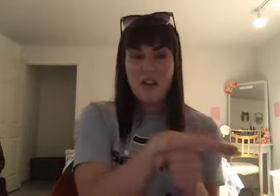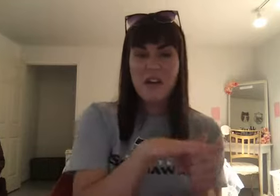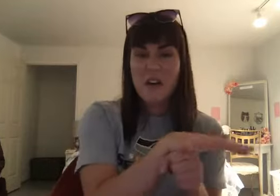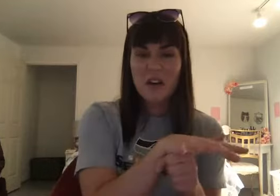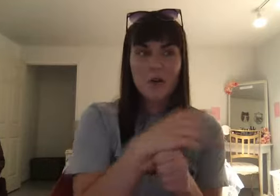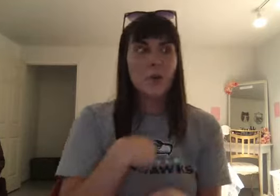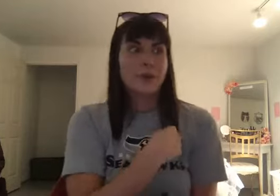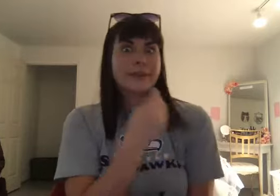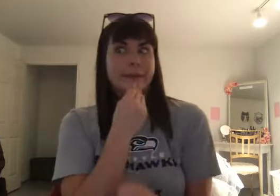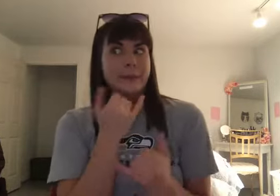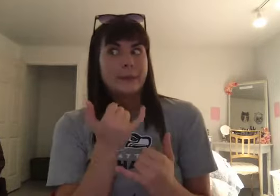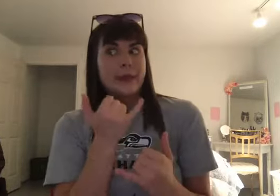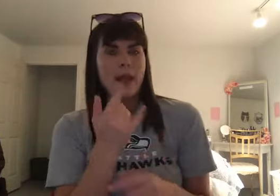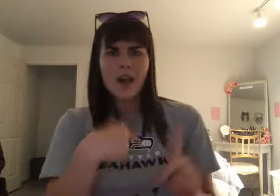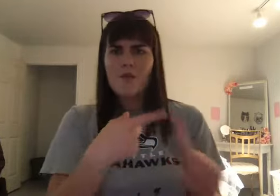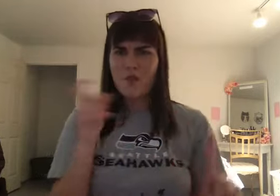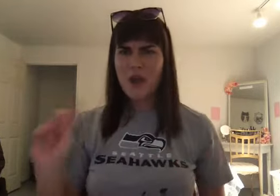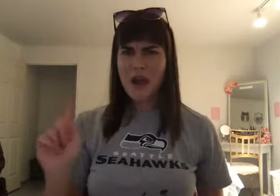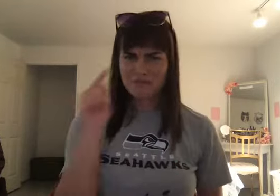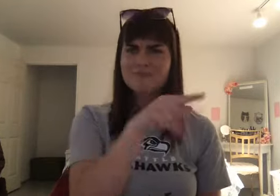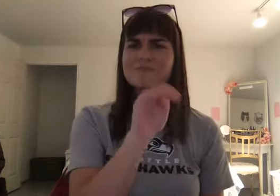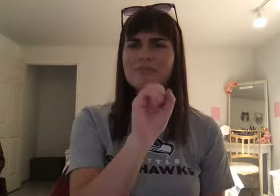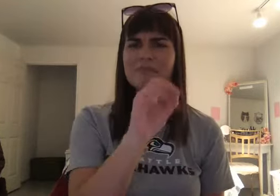come from Mesopotamia. Sheep, goats,